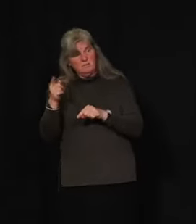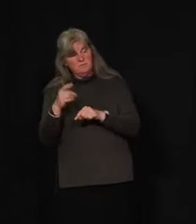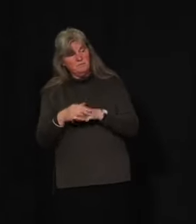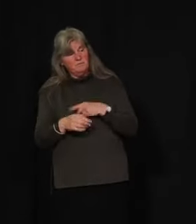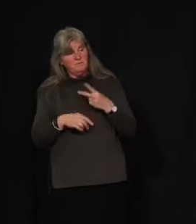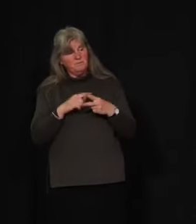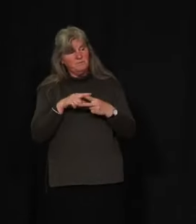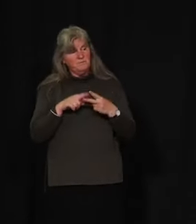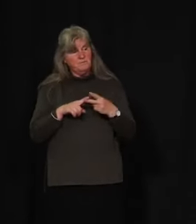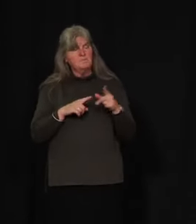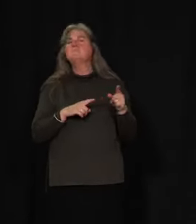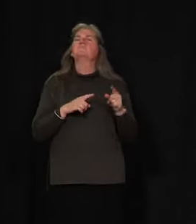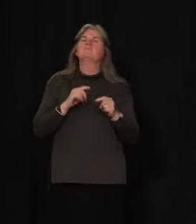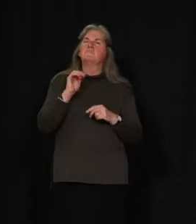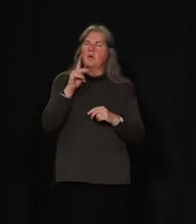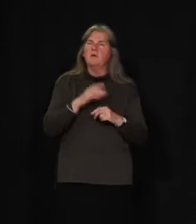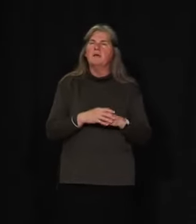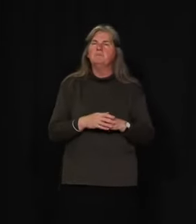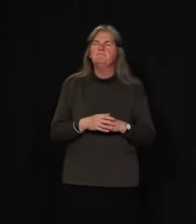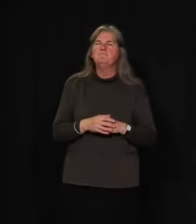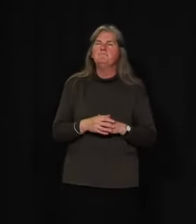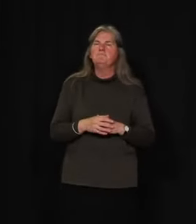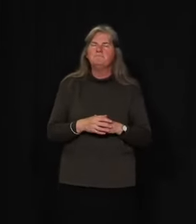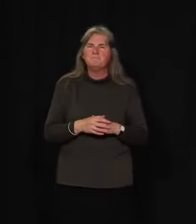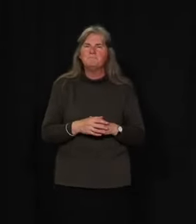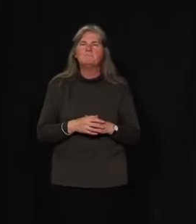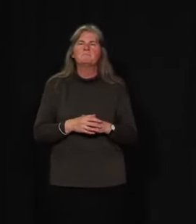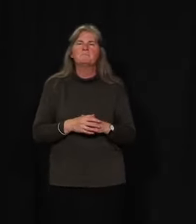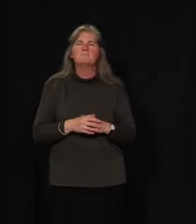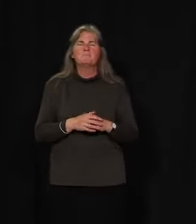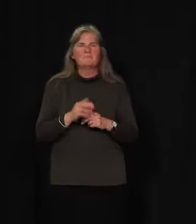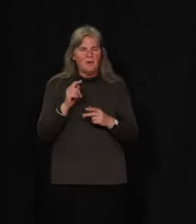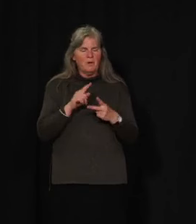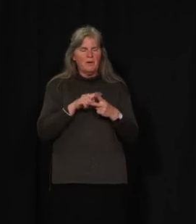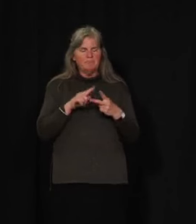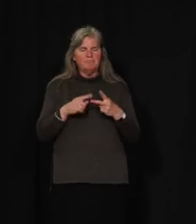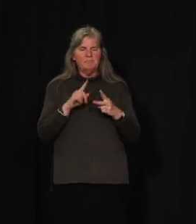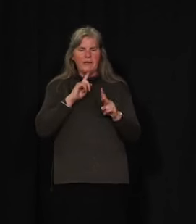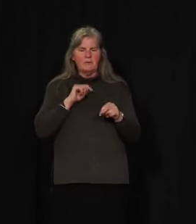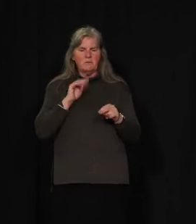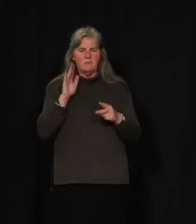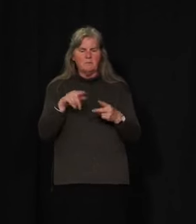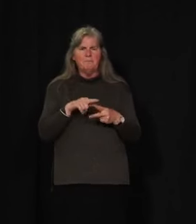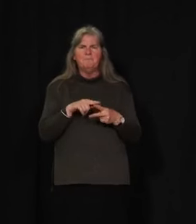Well, two different areas, but we'll try to cover it all.